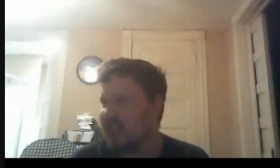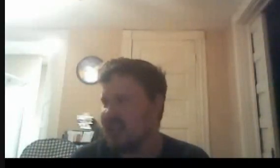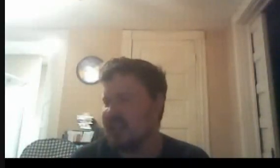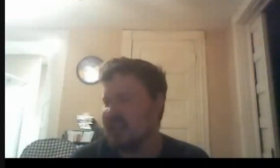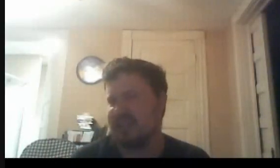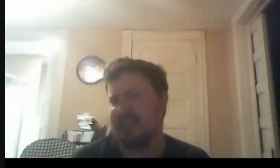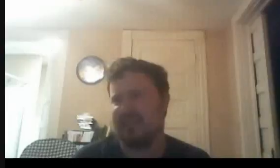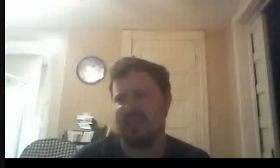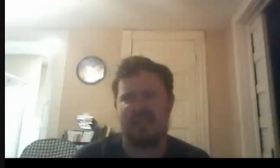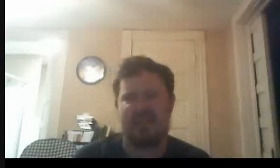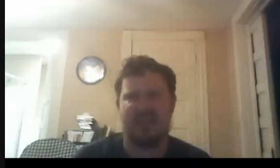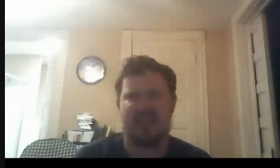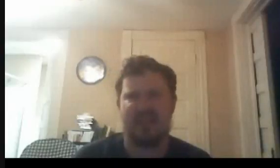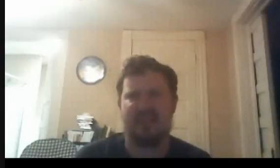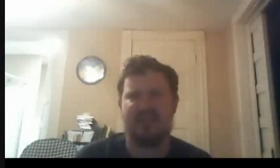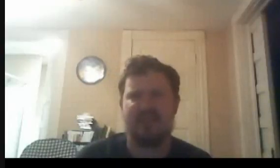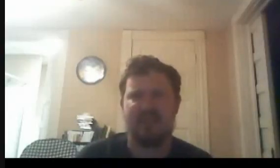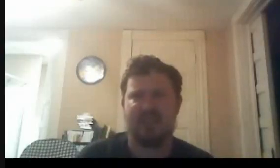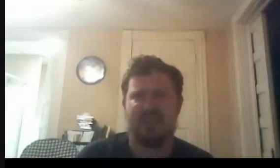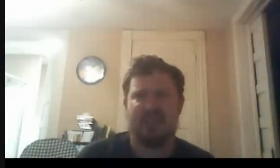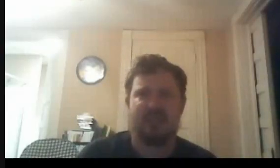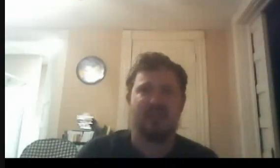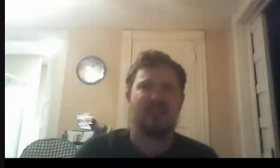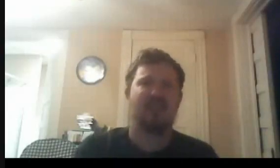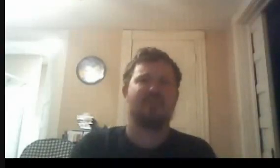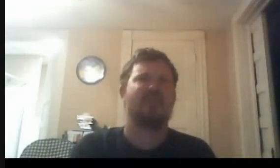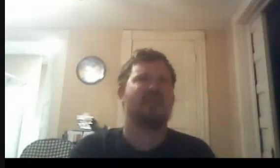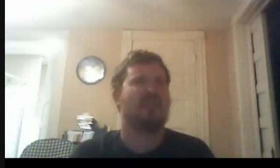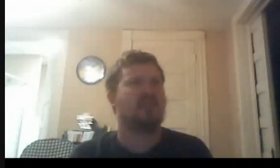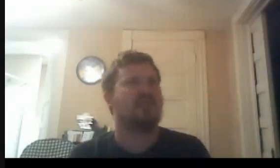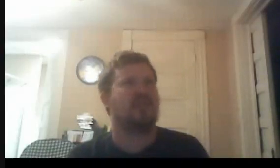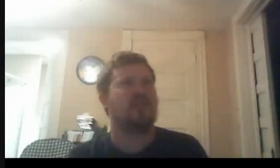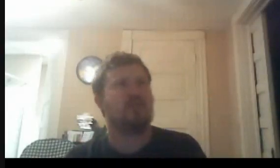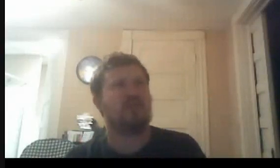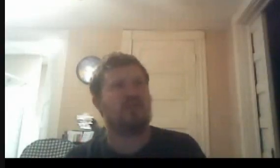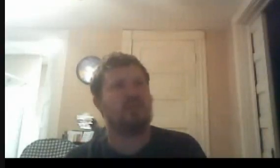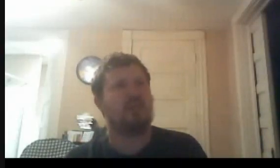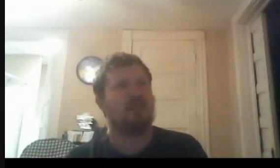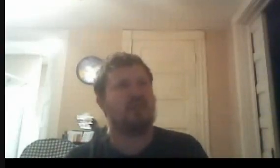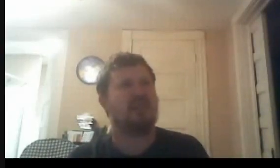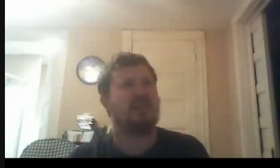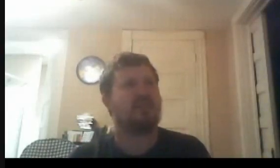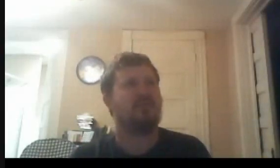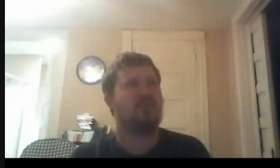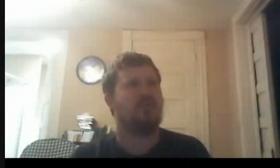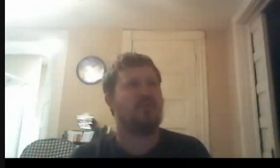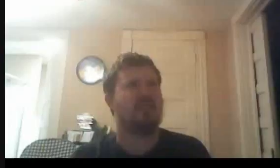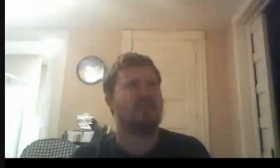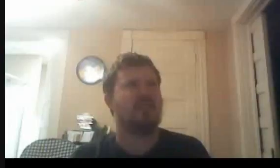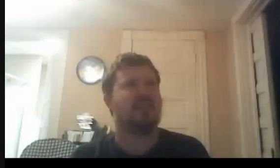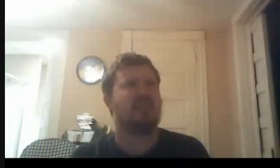Yeah, it was a lot lighter. I think there was mainly a fan of Goosebumps from about 1994 to 1999.